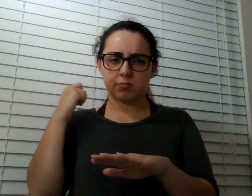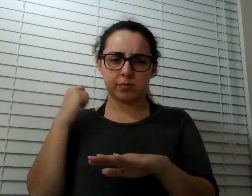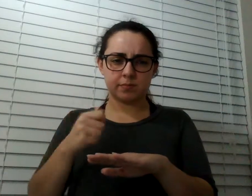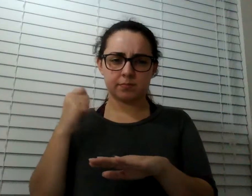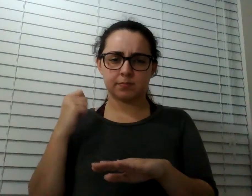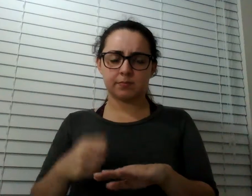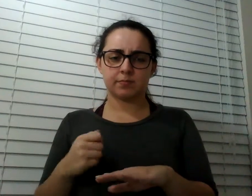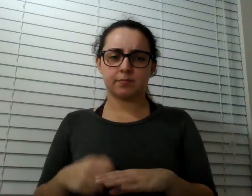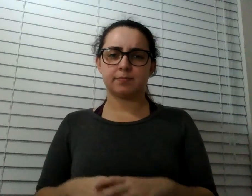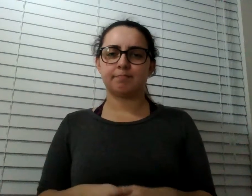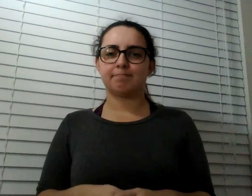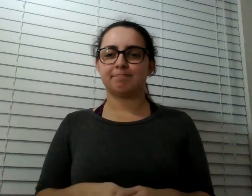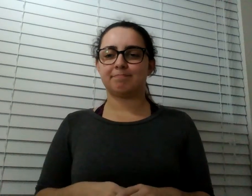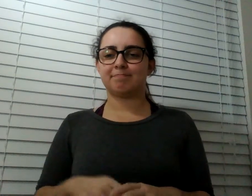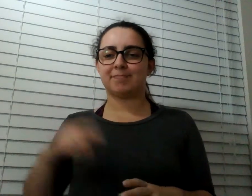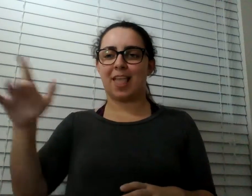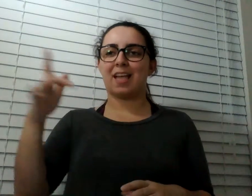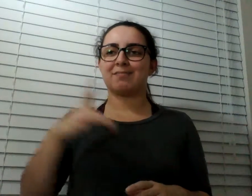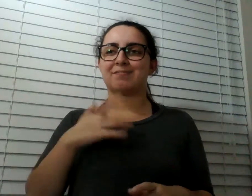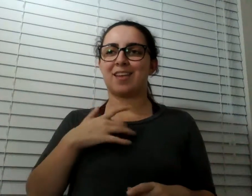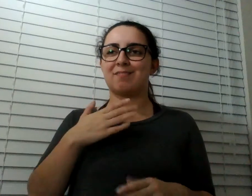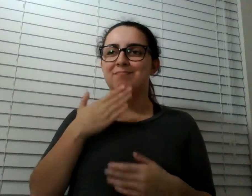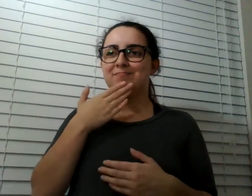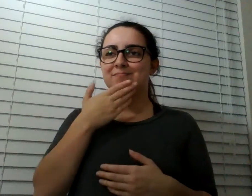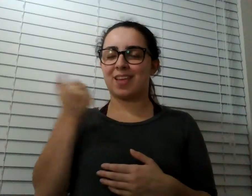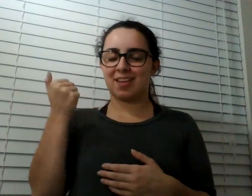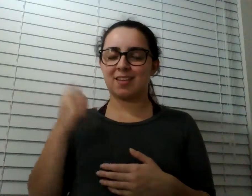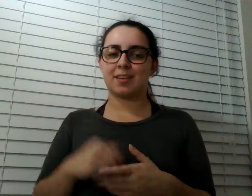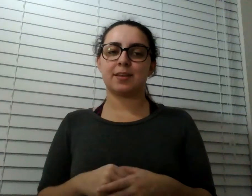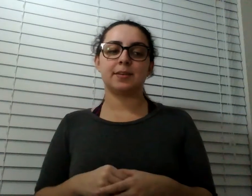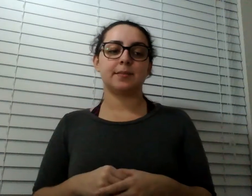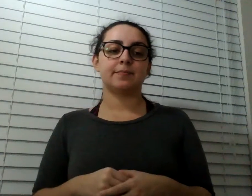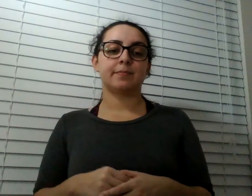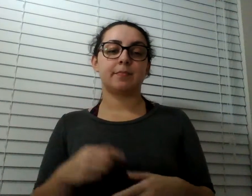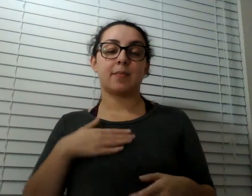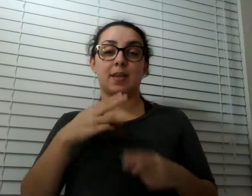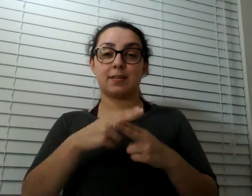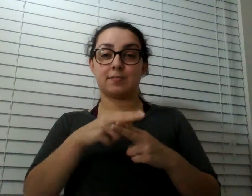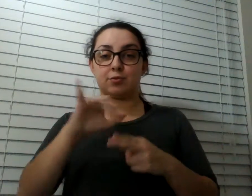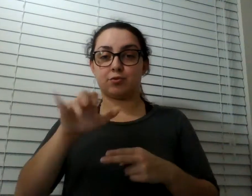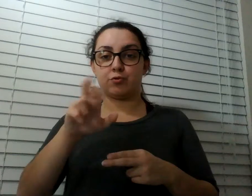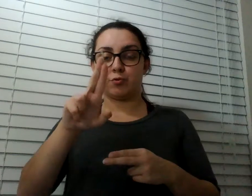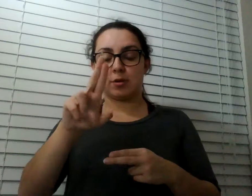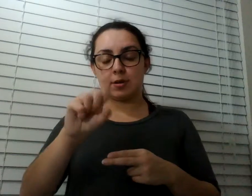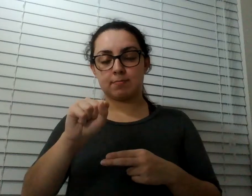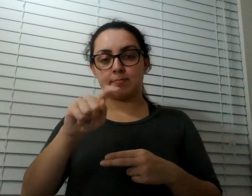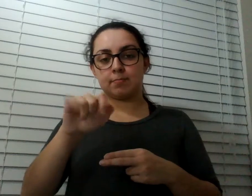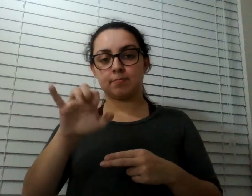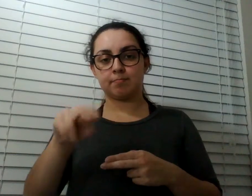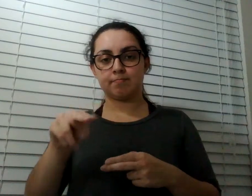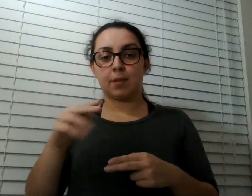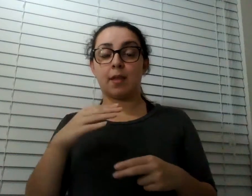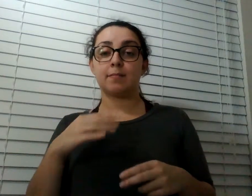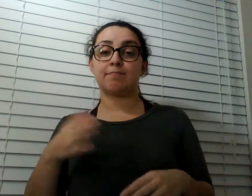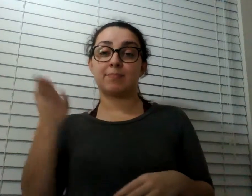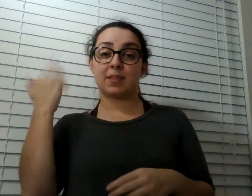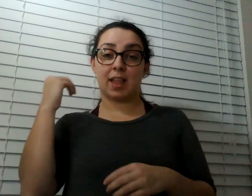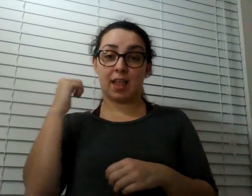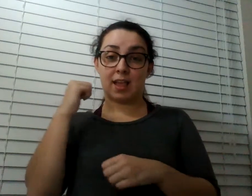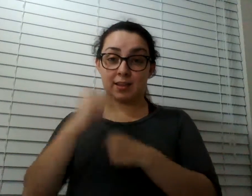That was satisfying. My name is Justin. Last year, my life was like a country song. First, I lost my girl. Then